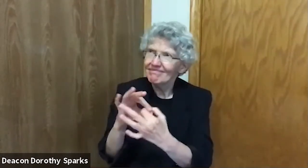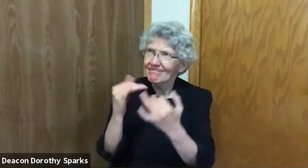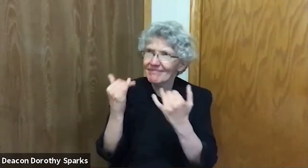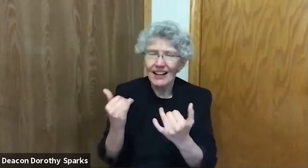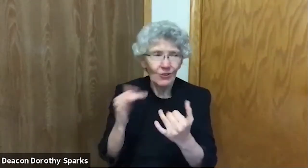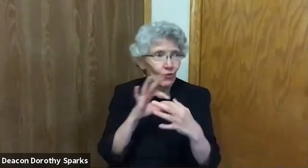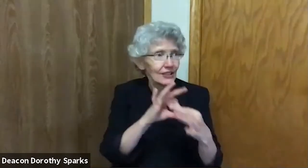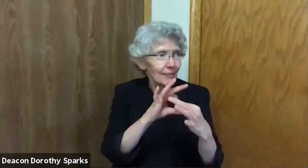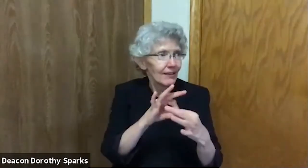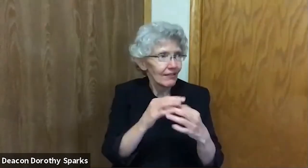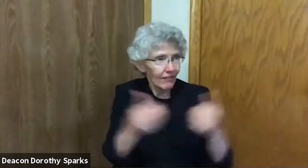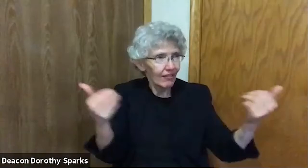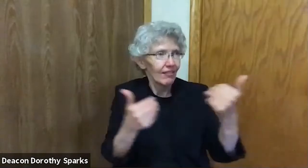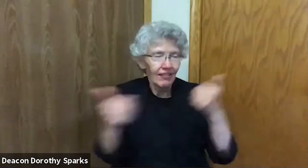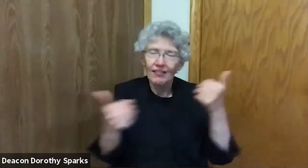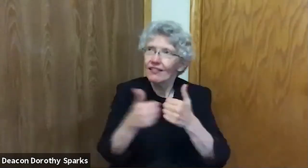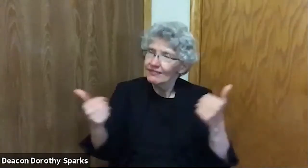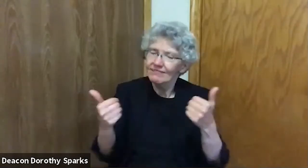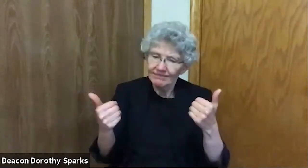and now relationships are fractured